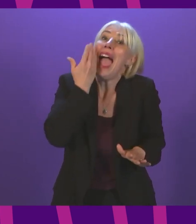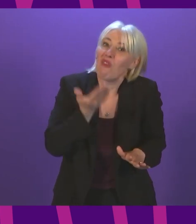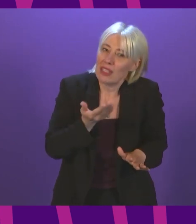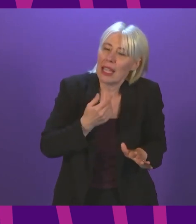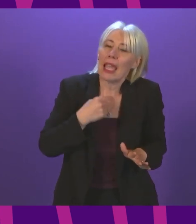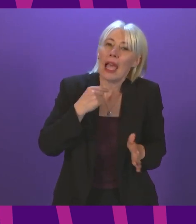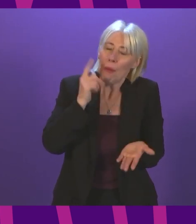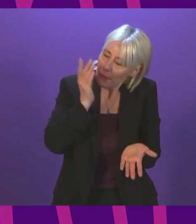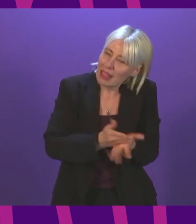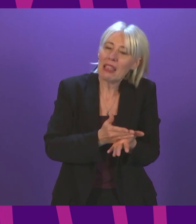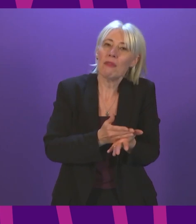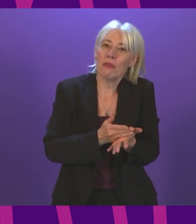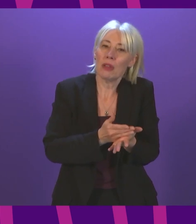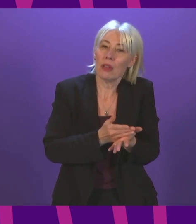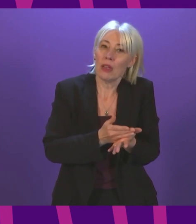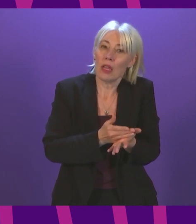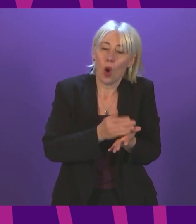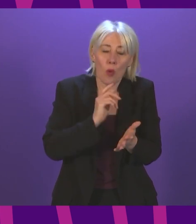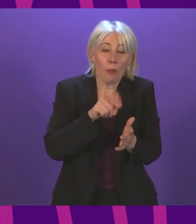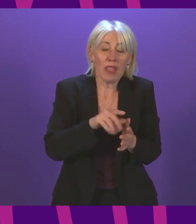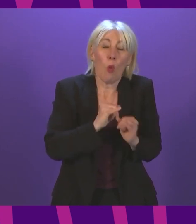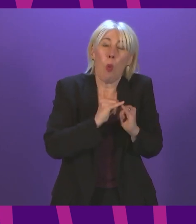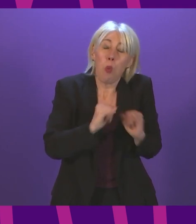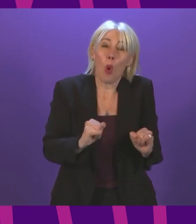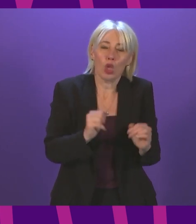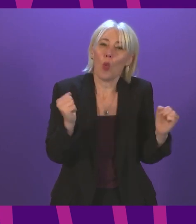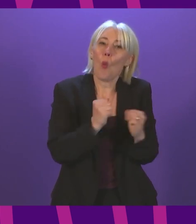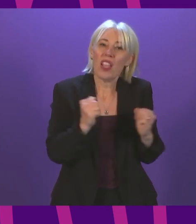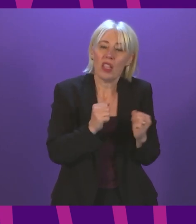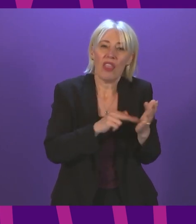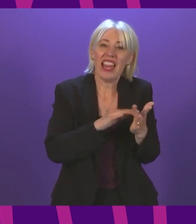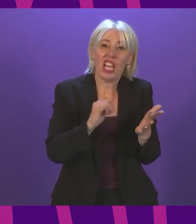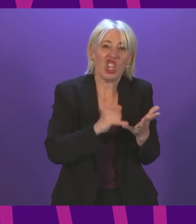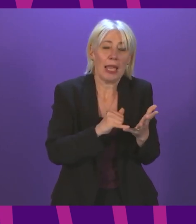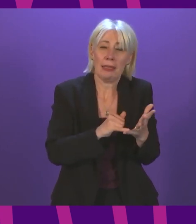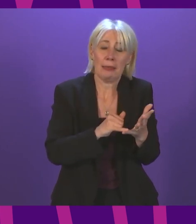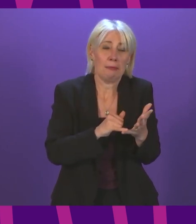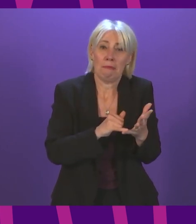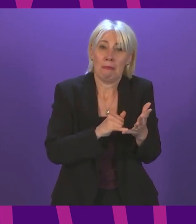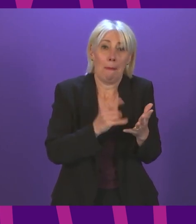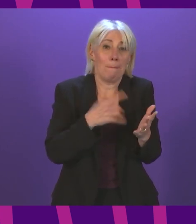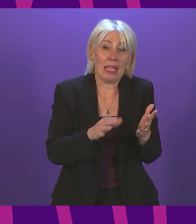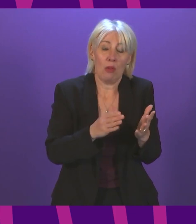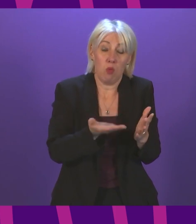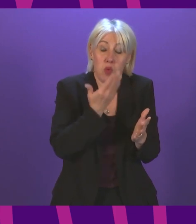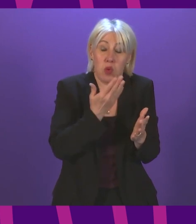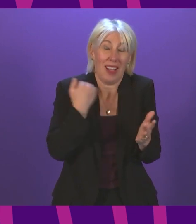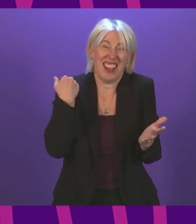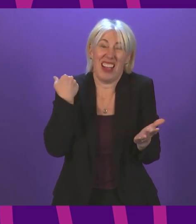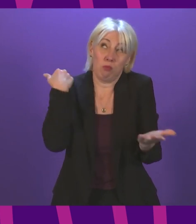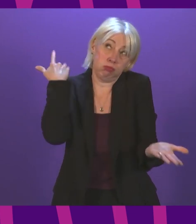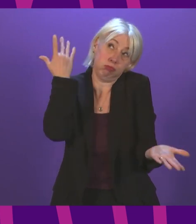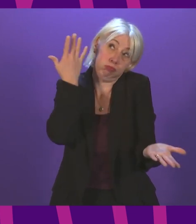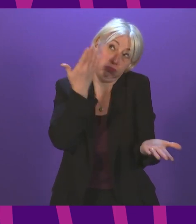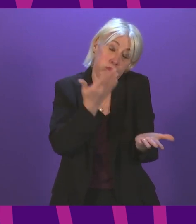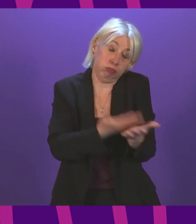consider that this will be the hardest winter that the NHS has faced in any of our memories and, therefore, my job each and every day